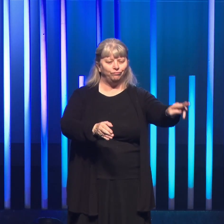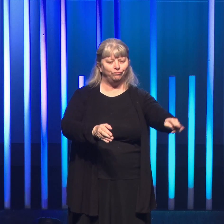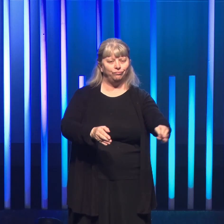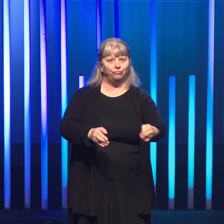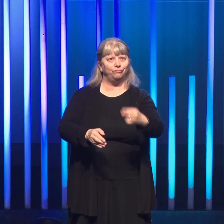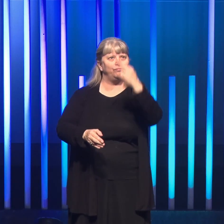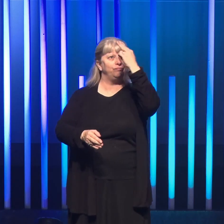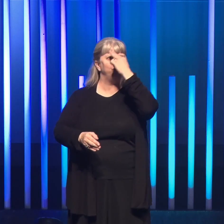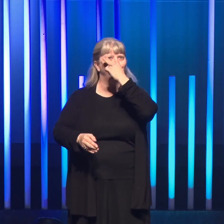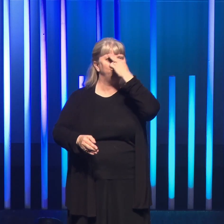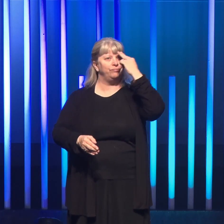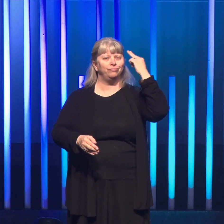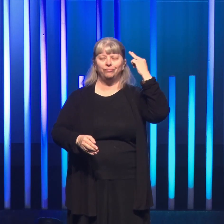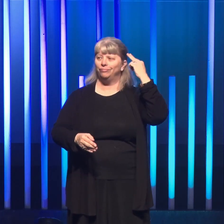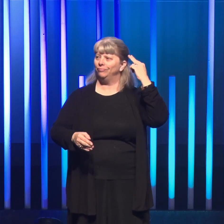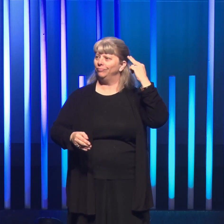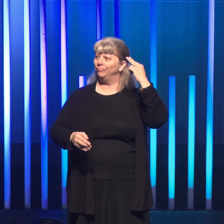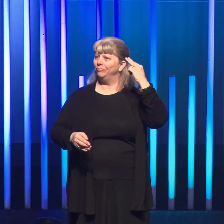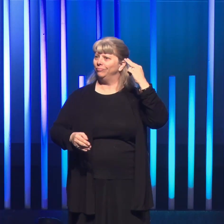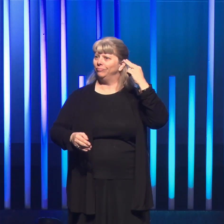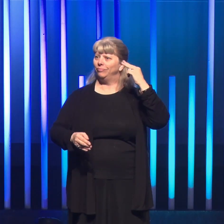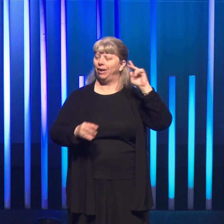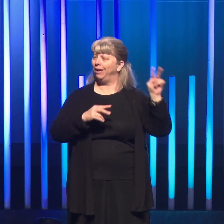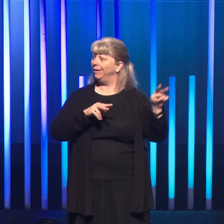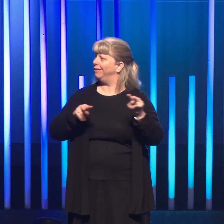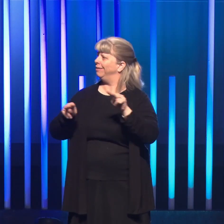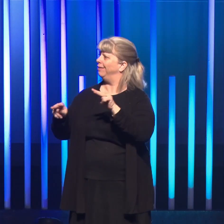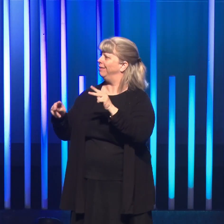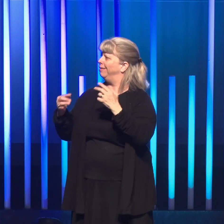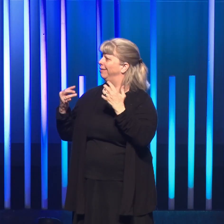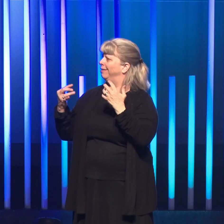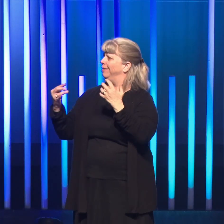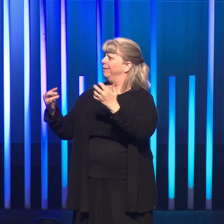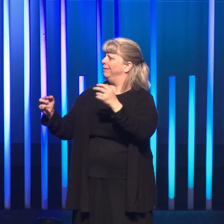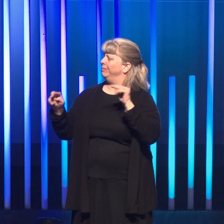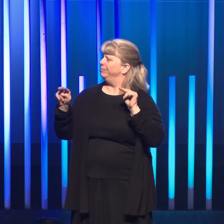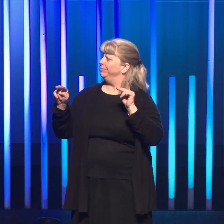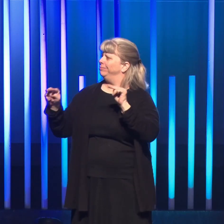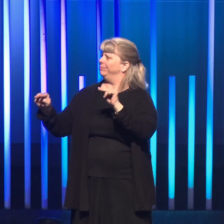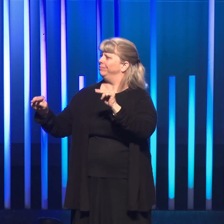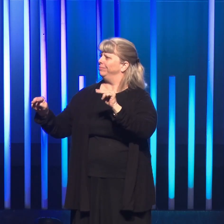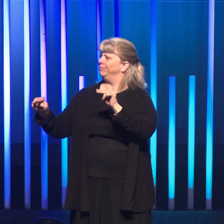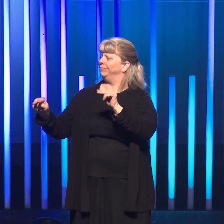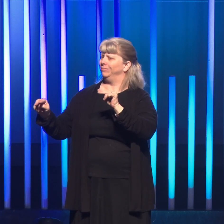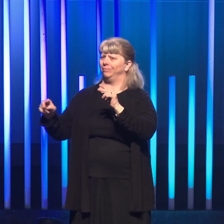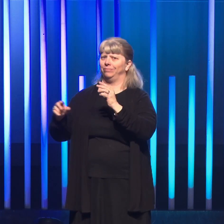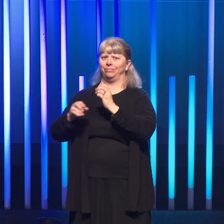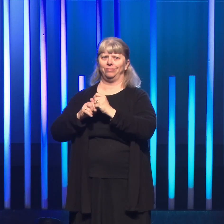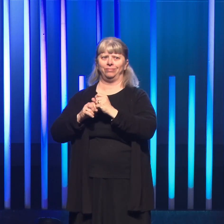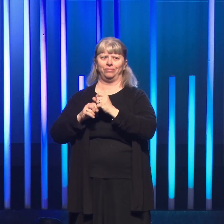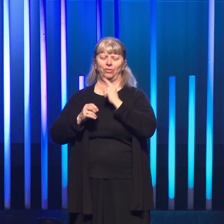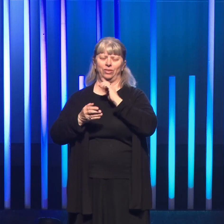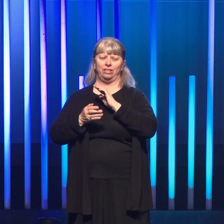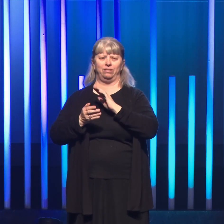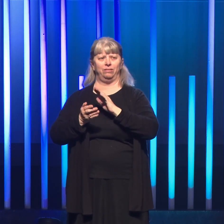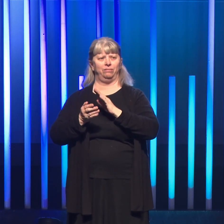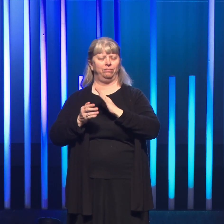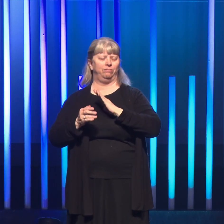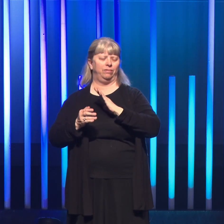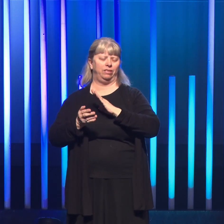formed a cross on my forehead. And I turned around to face the audience and, you know, received a plight